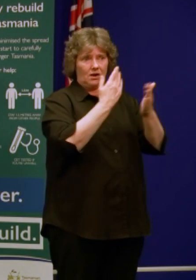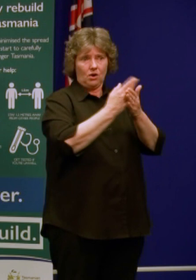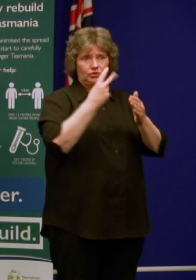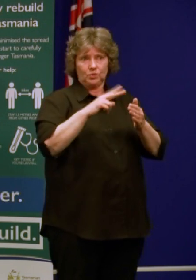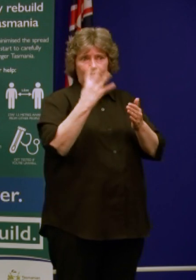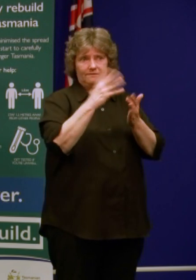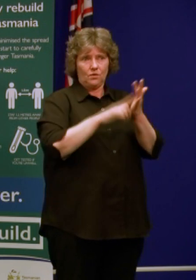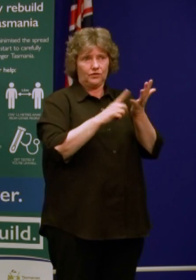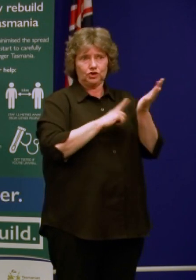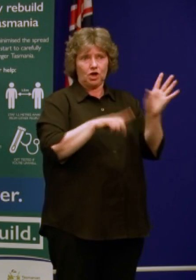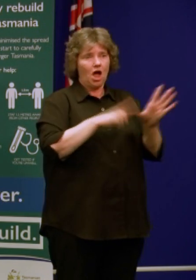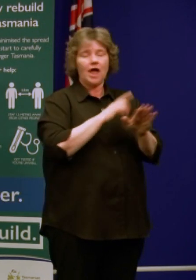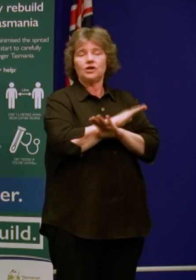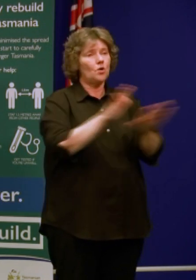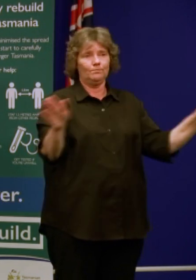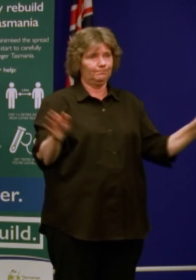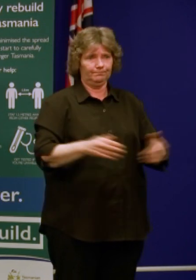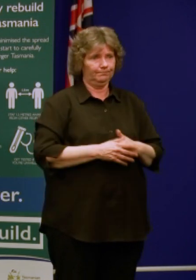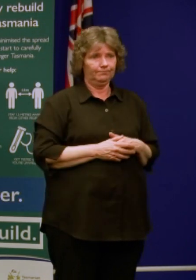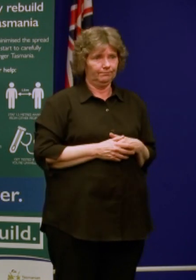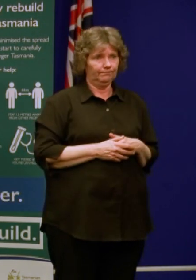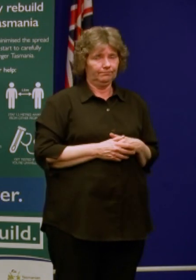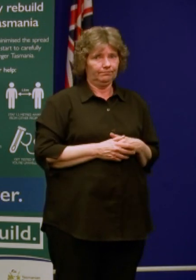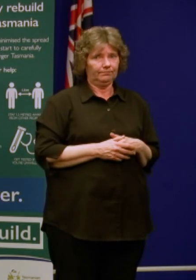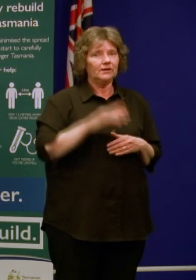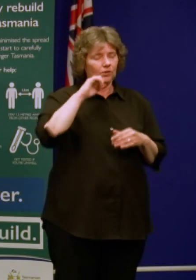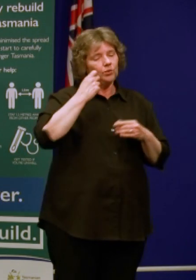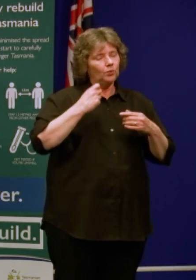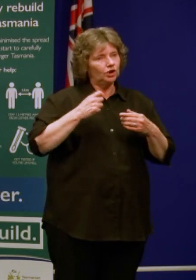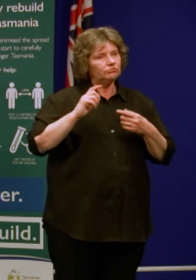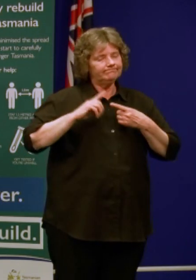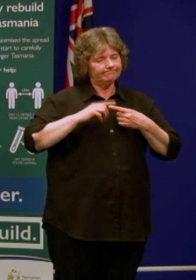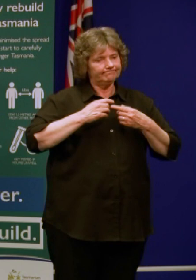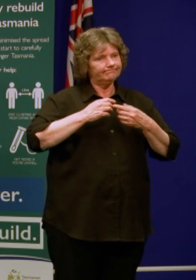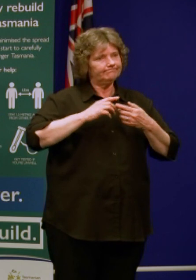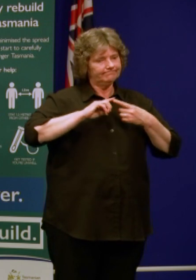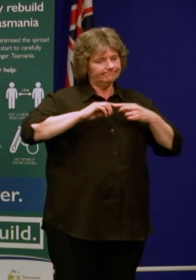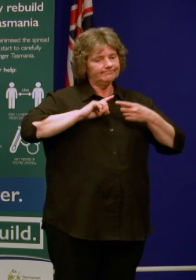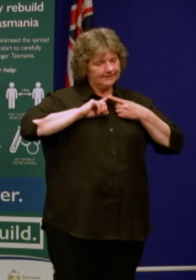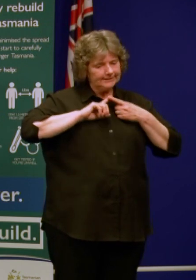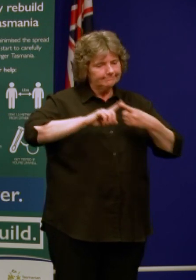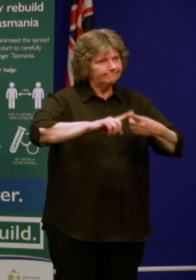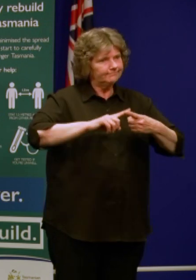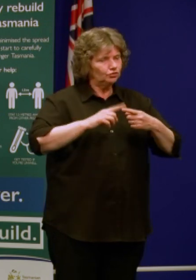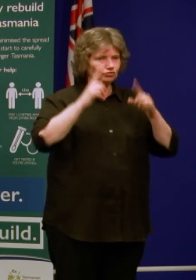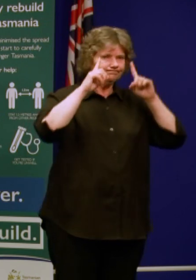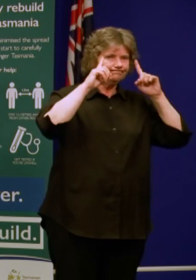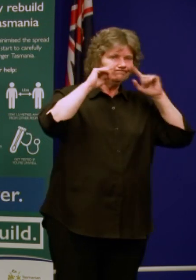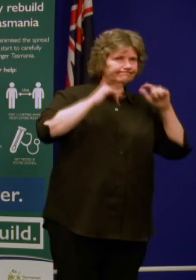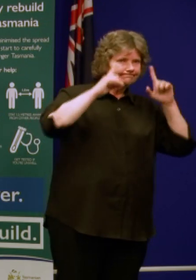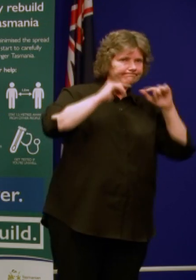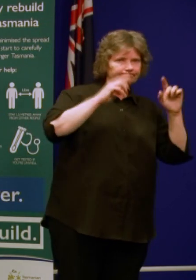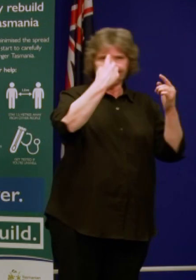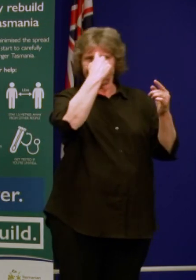what's occurring in other states as these challenging times roll themselves